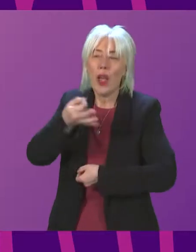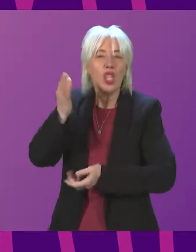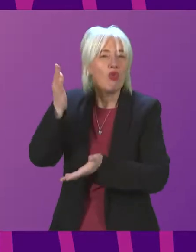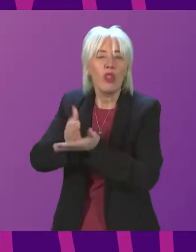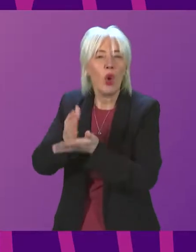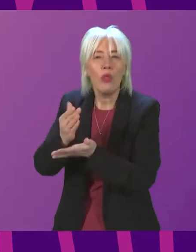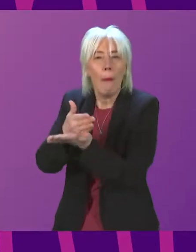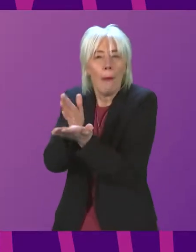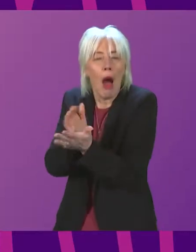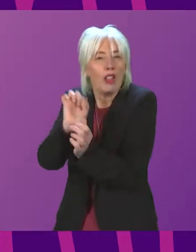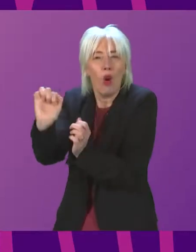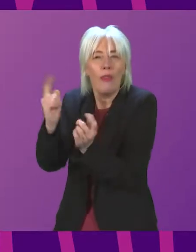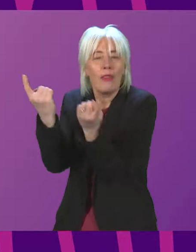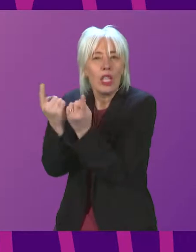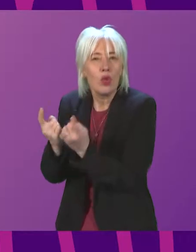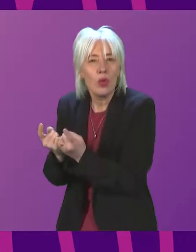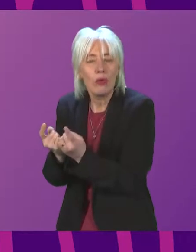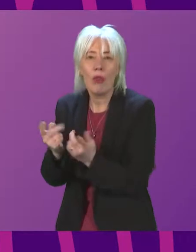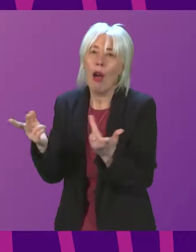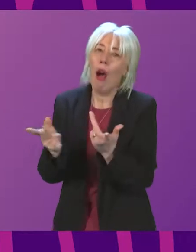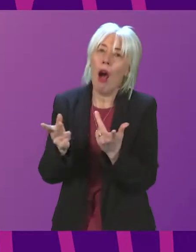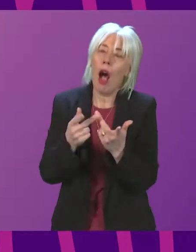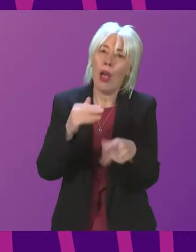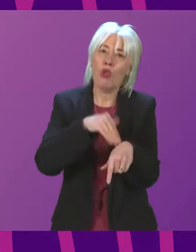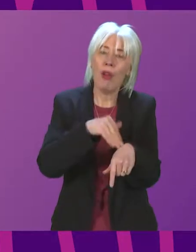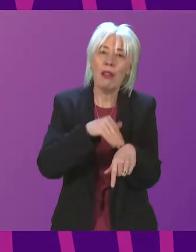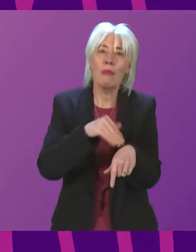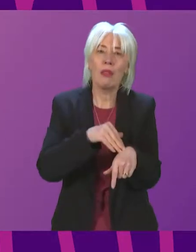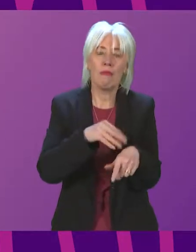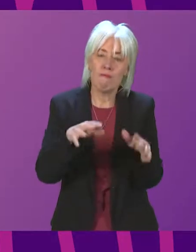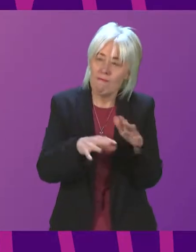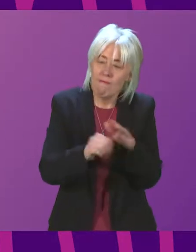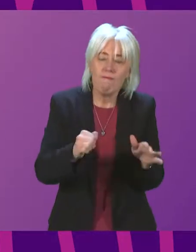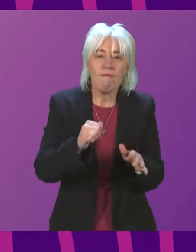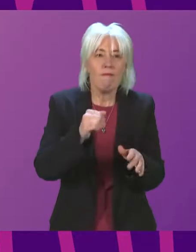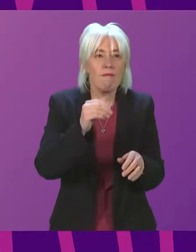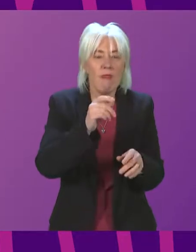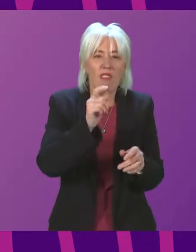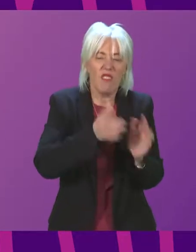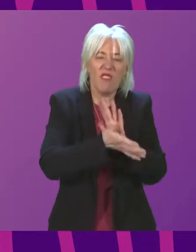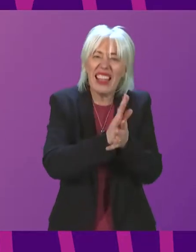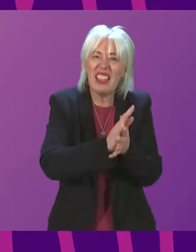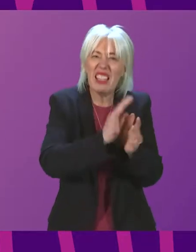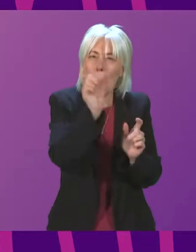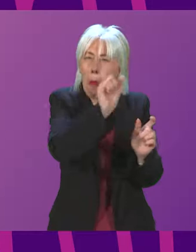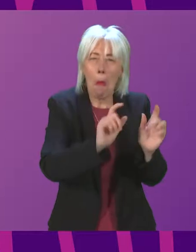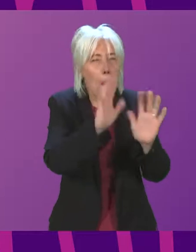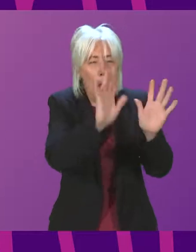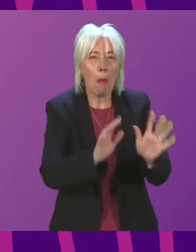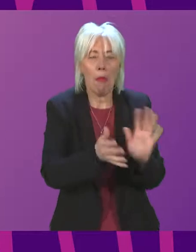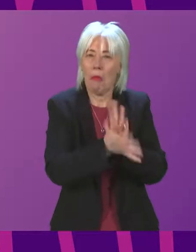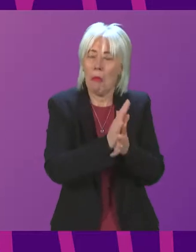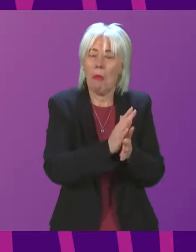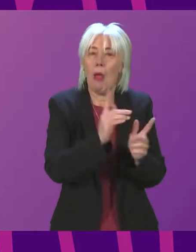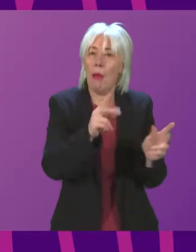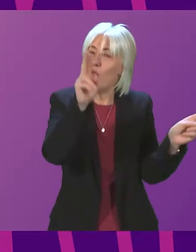dishonesty and vandalism both decreased in the latest year to their lowest level since the 1970s, not mentioned, of course, by Jamie